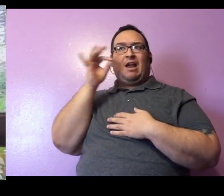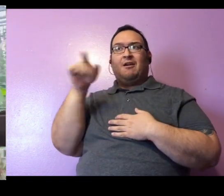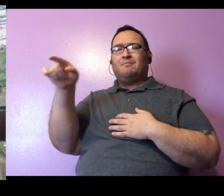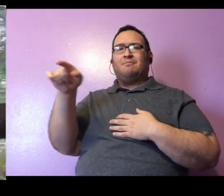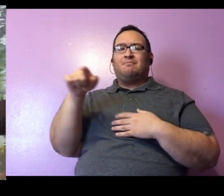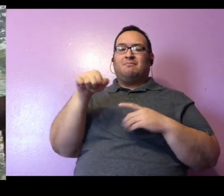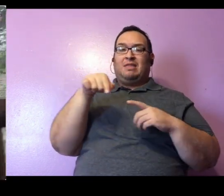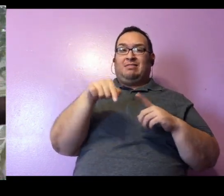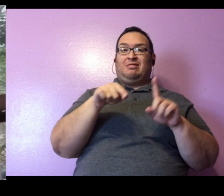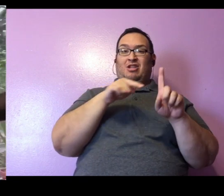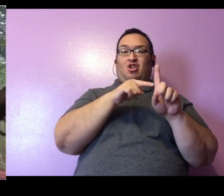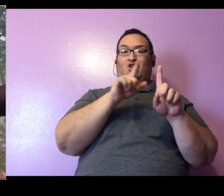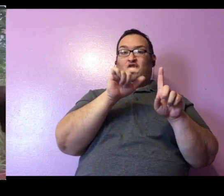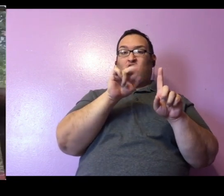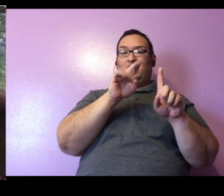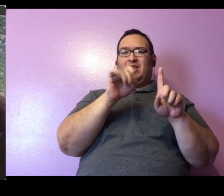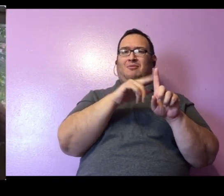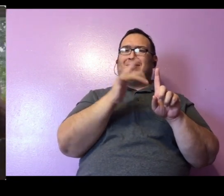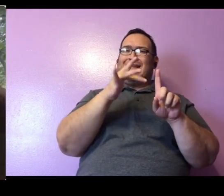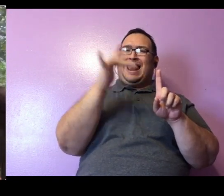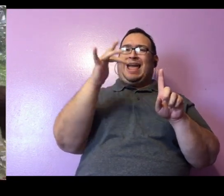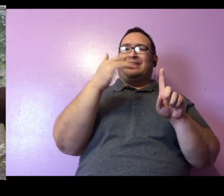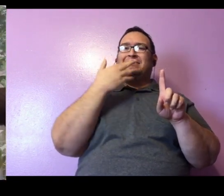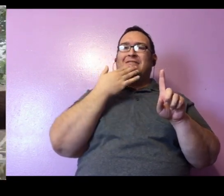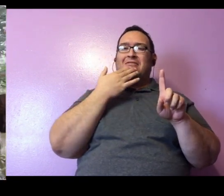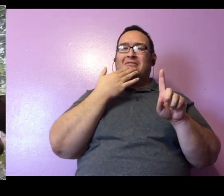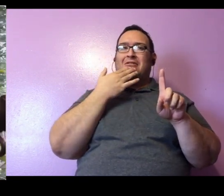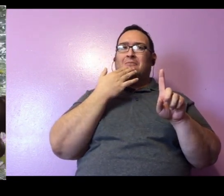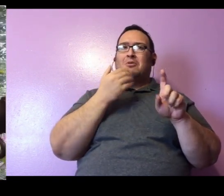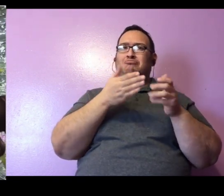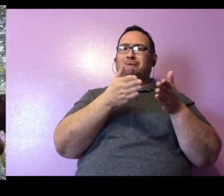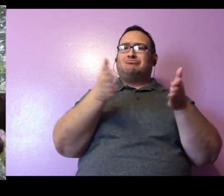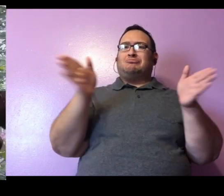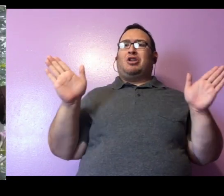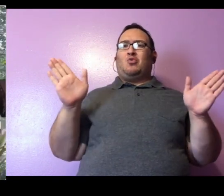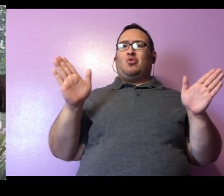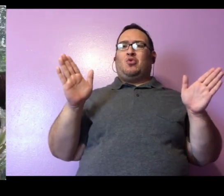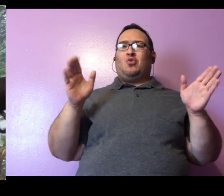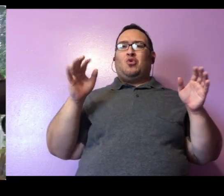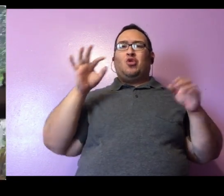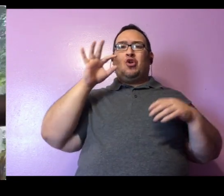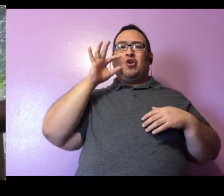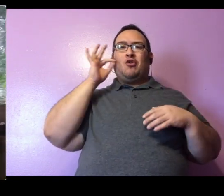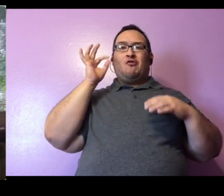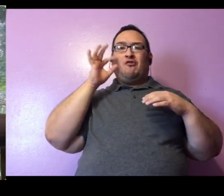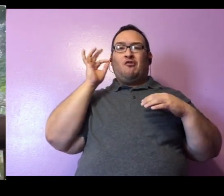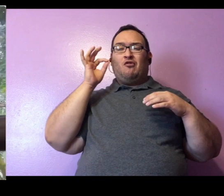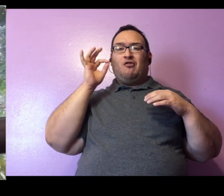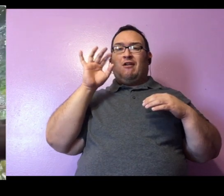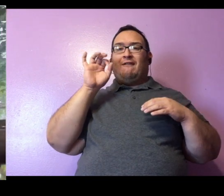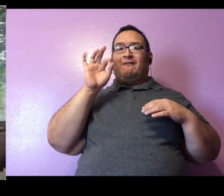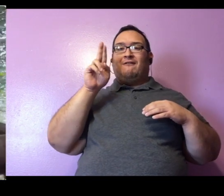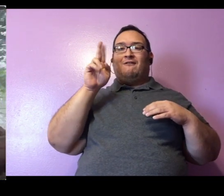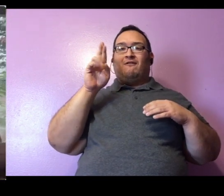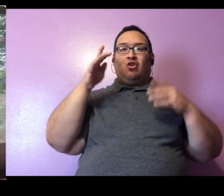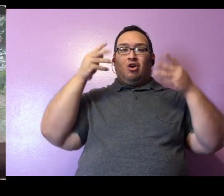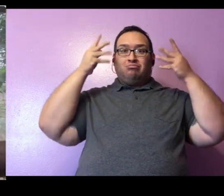that we've seen. In general, though, bearcats are all black fur. And even where you guys see this kind of